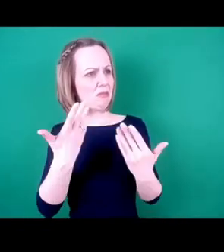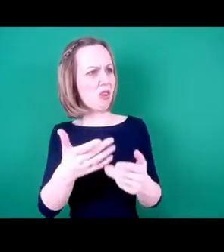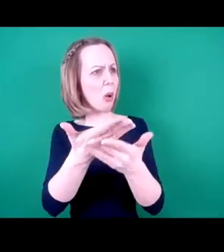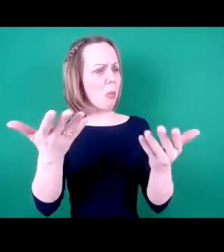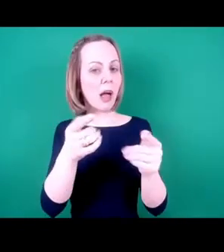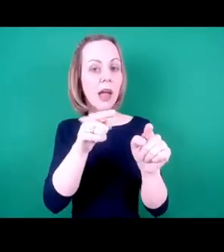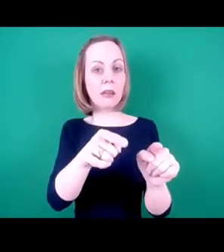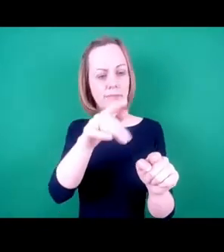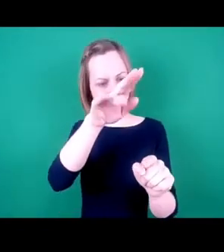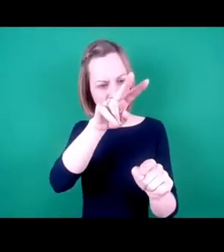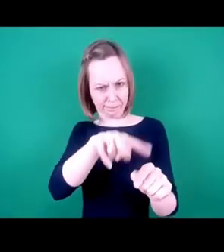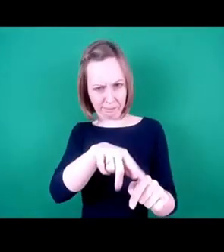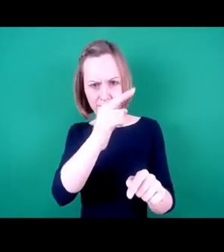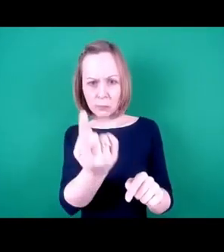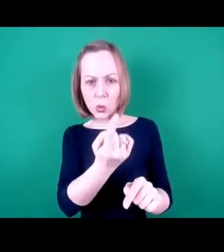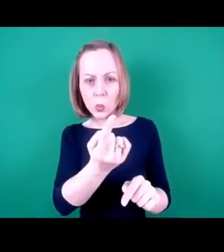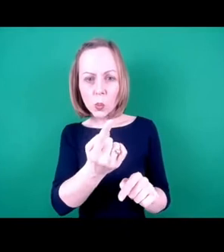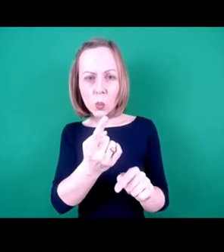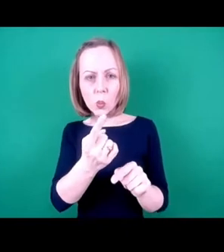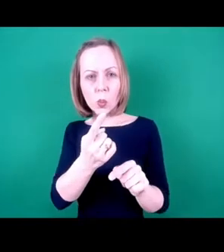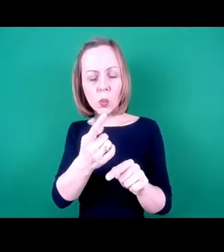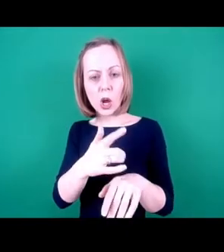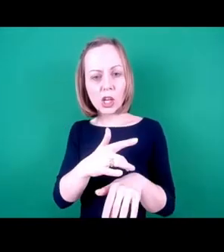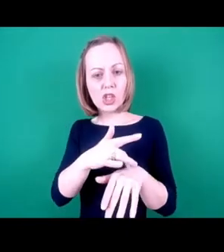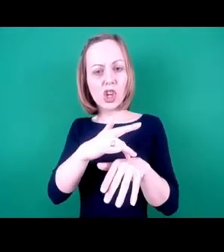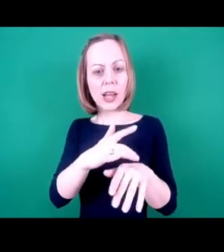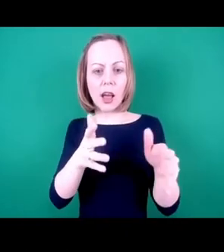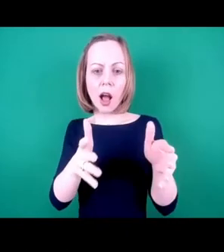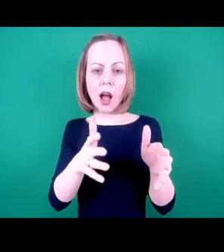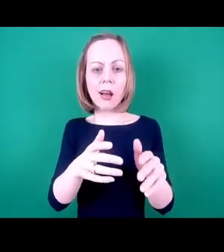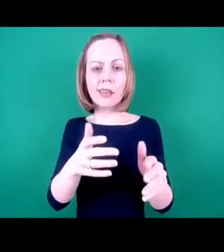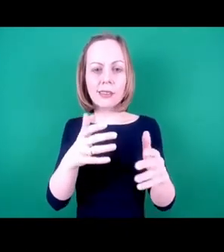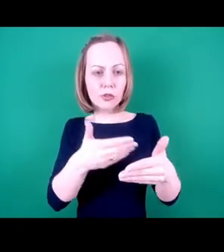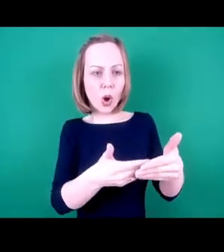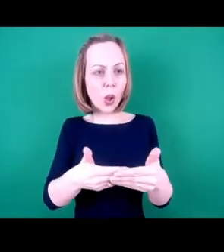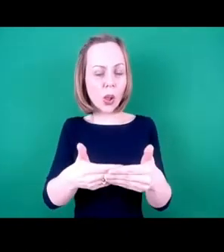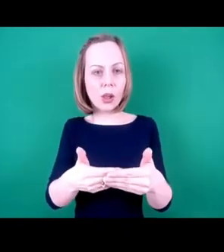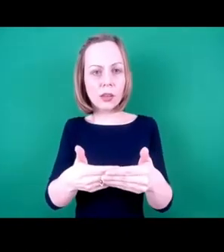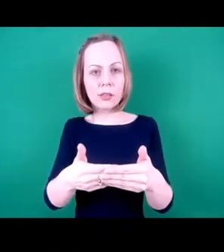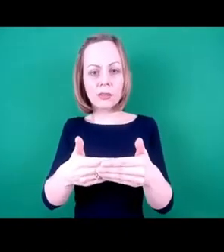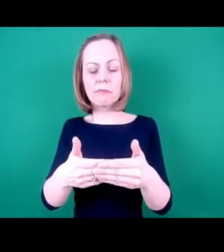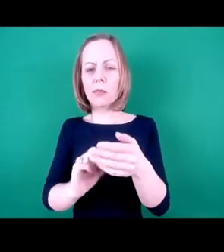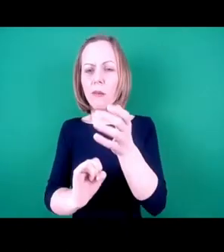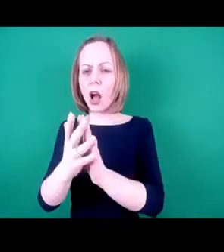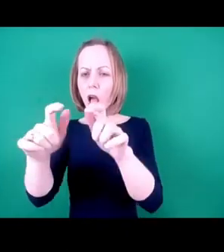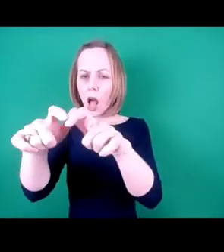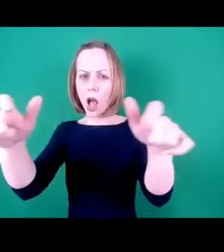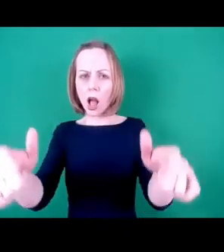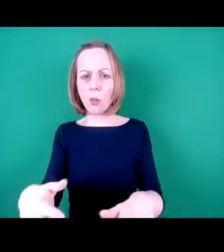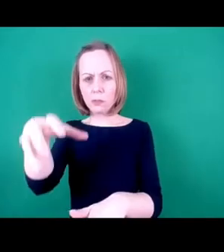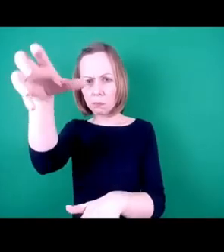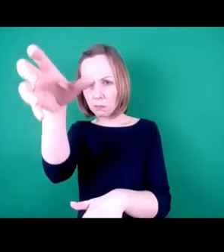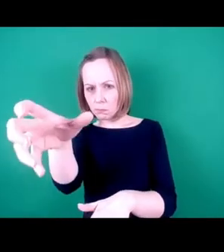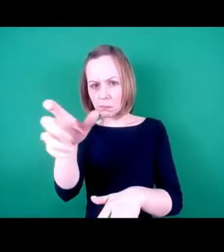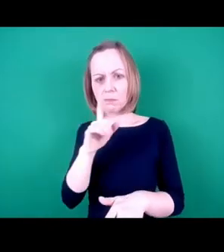her China Doll. She sat on one end of the mantelpiece over the big open fire, taking pride of place in the sitting